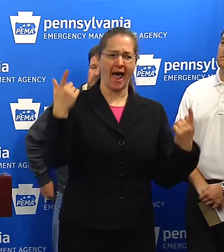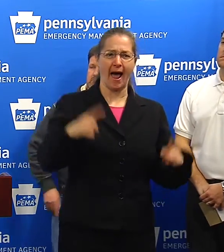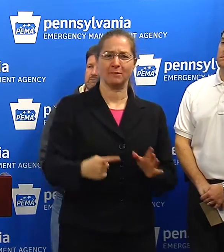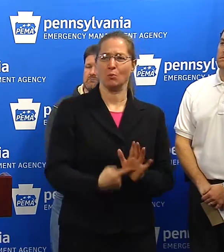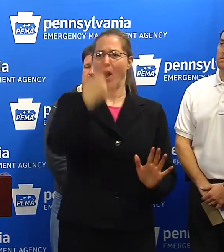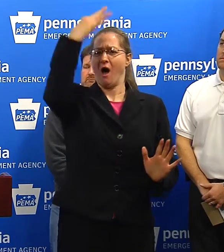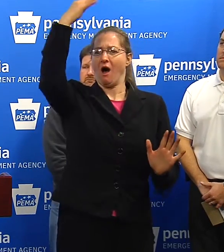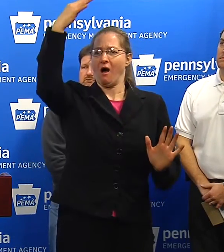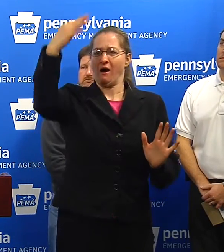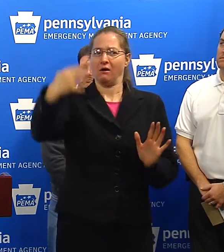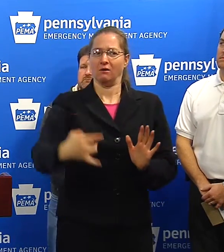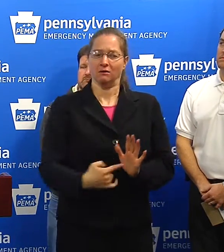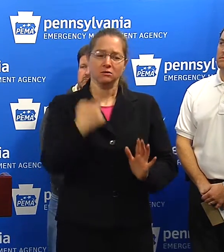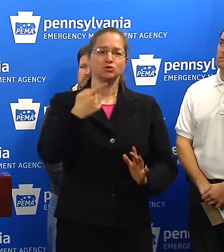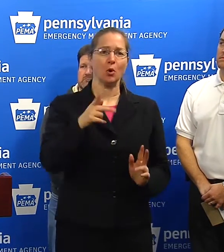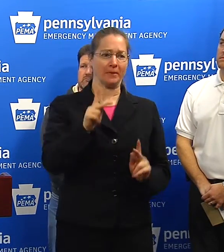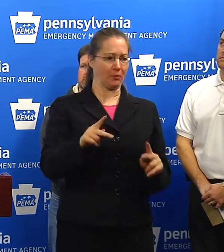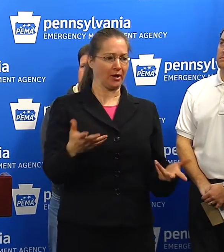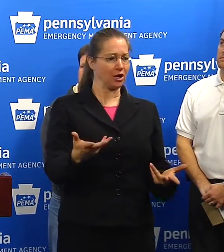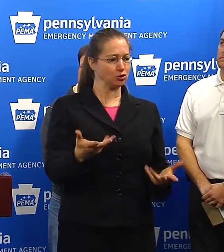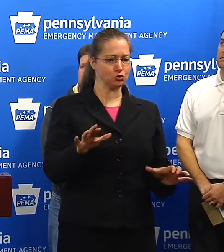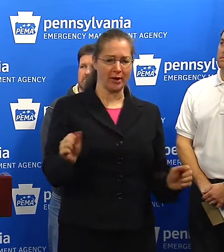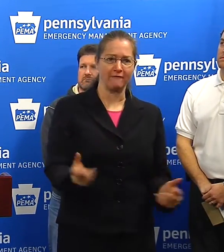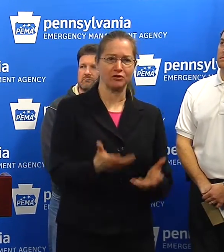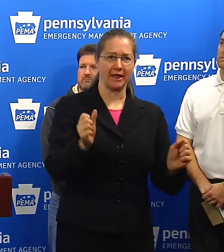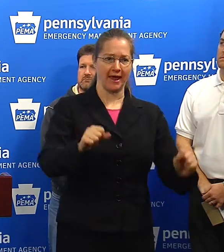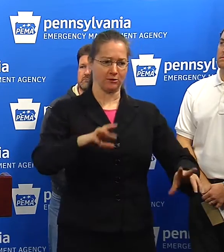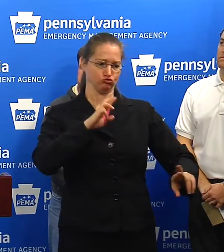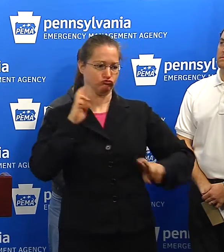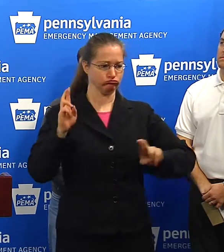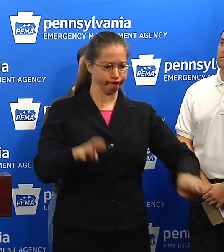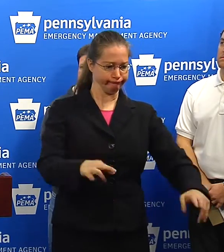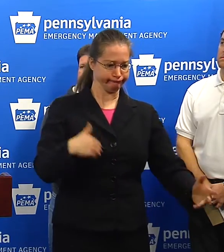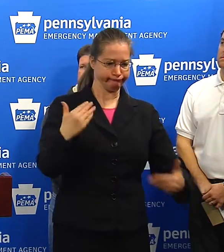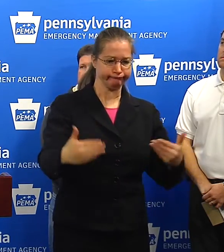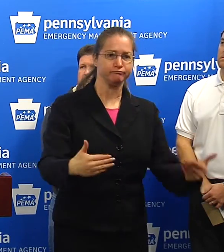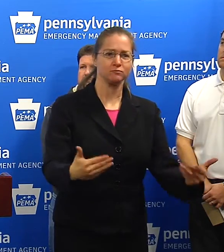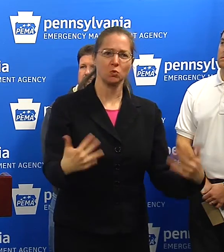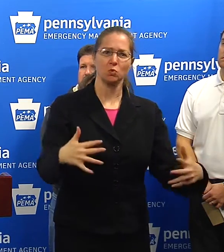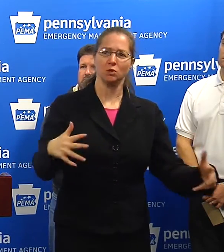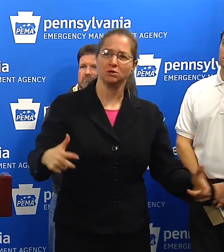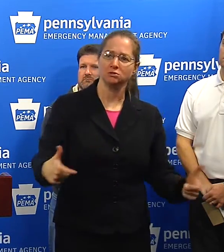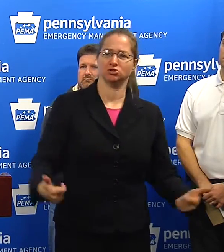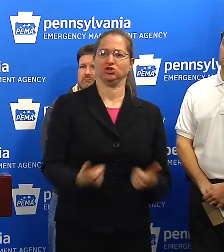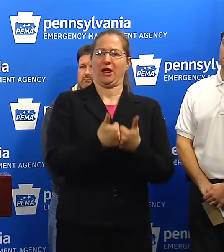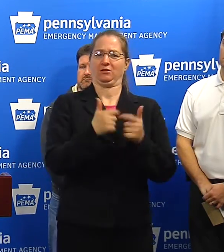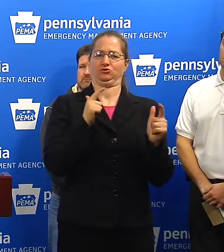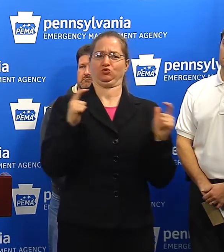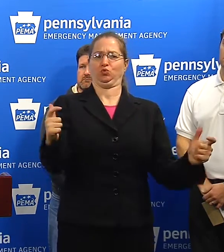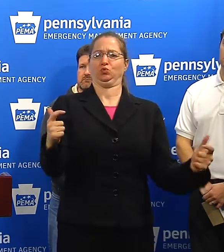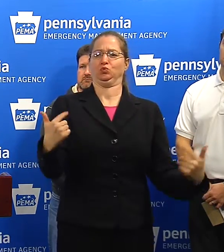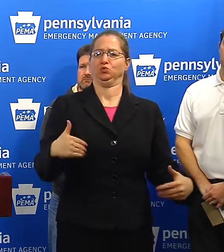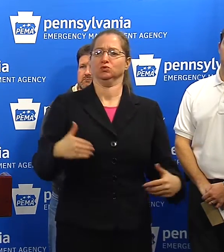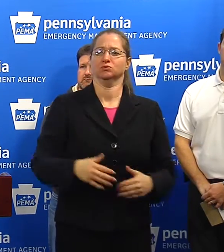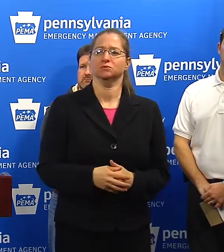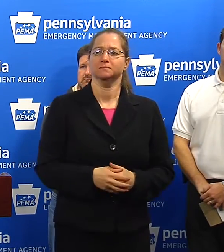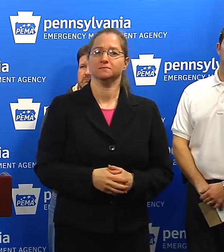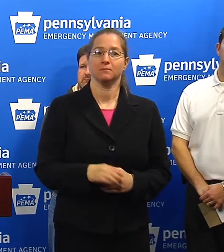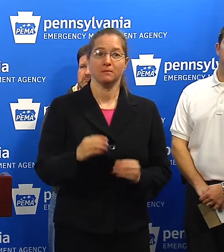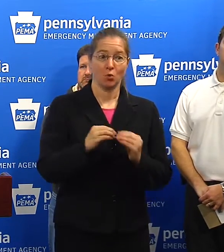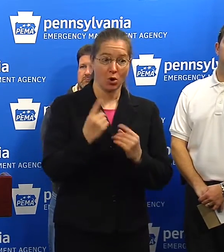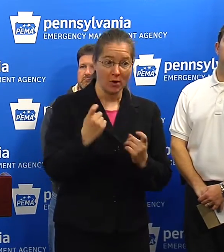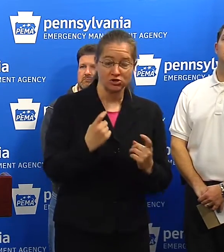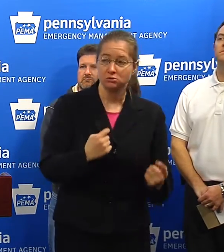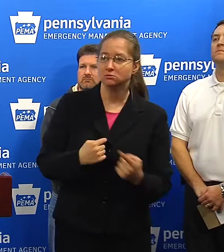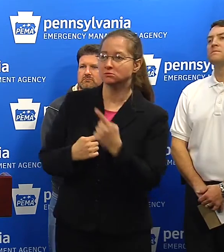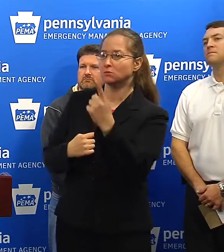react to this, again, huge, huge challenge that we all face. Any other questions? One